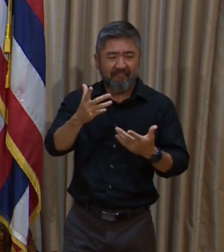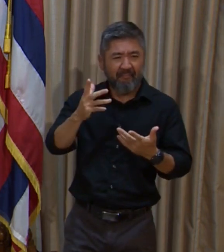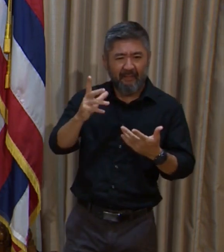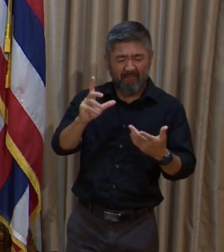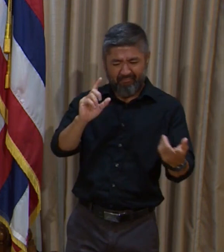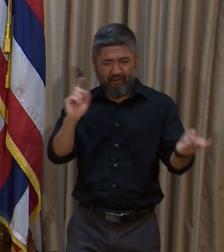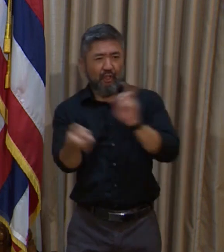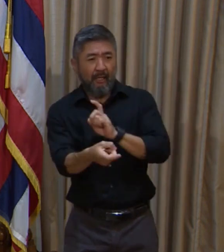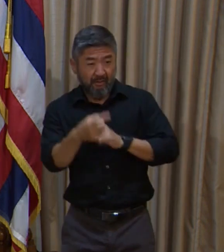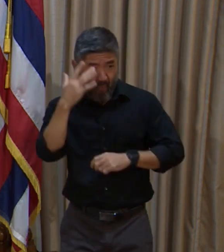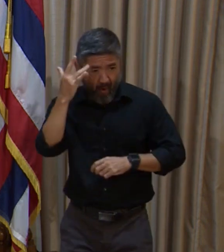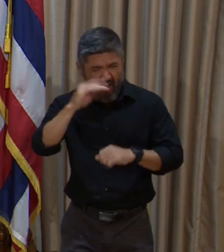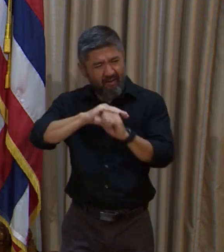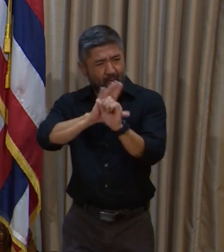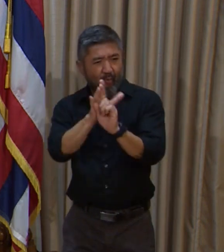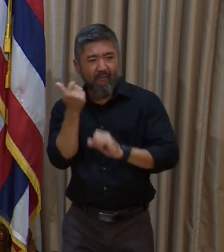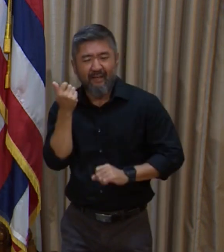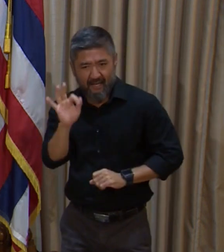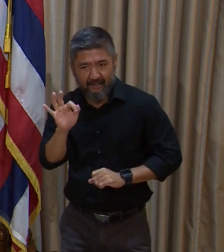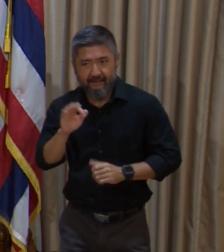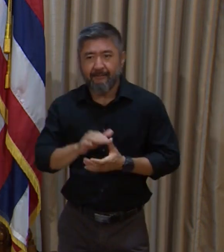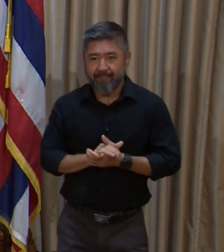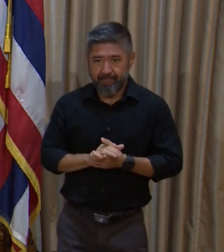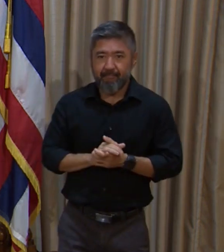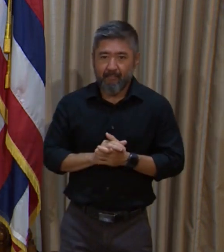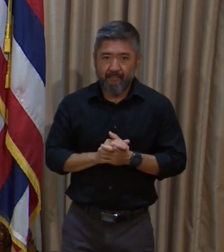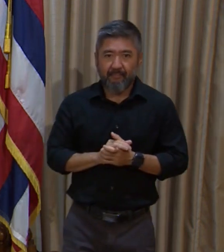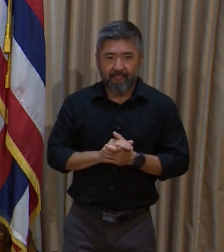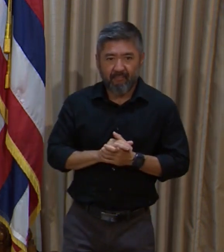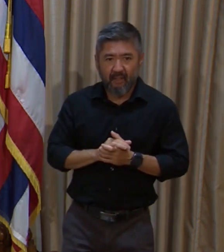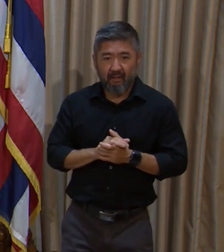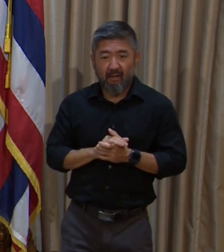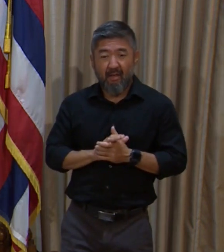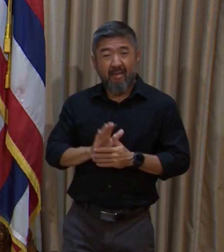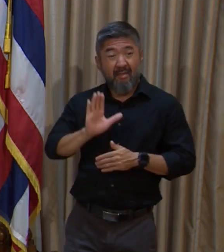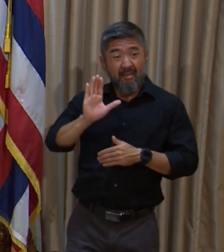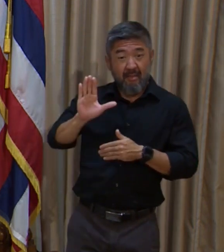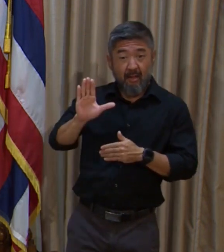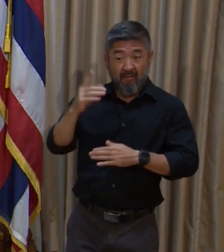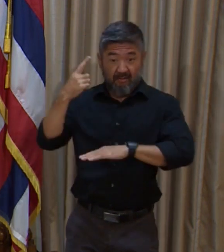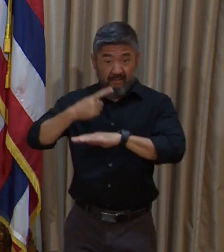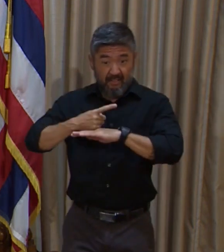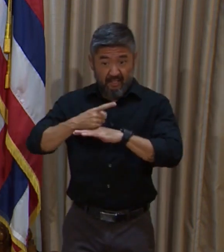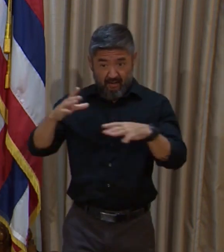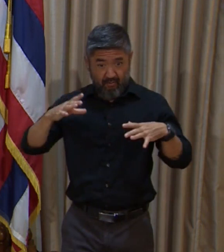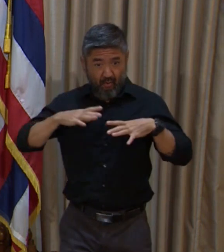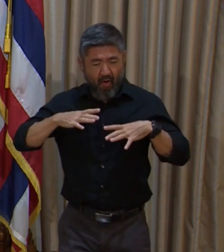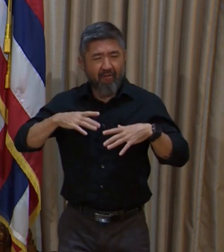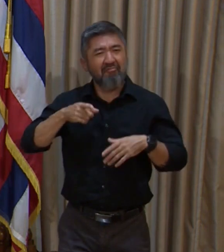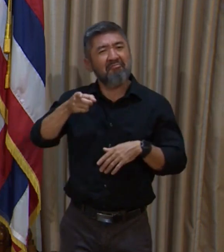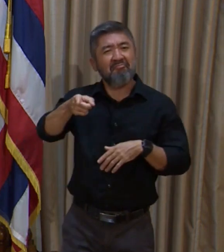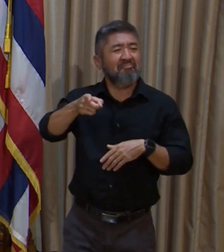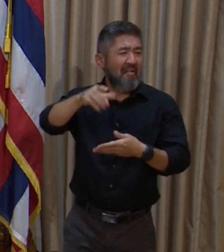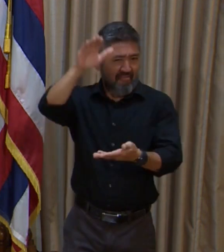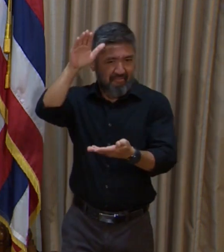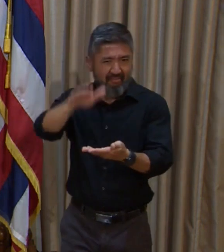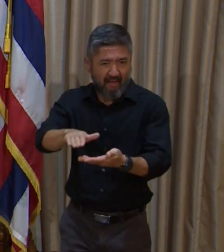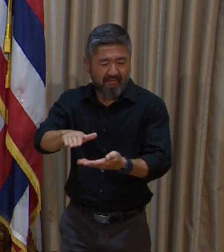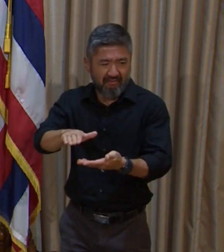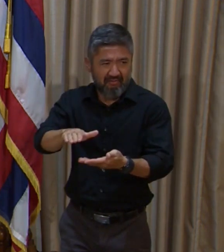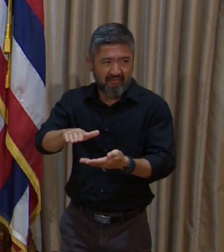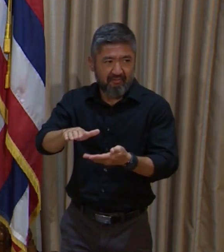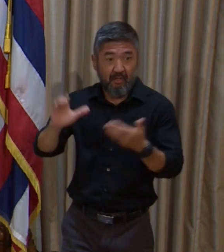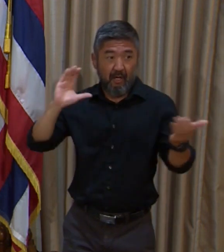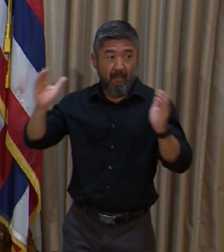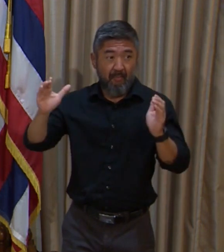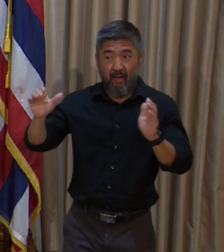So their furlough reduction will be less than the rest of state